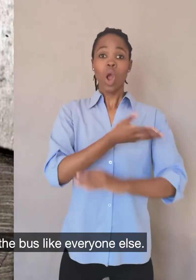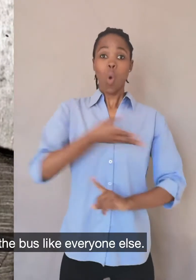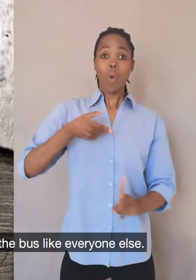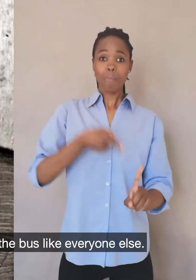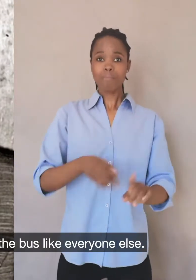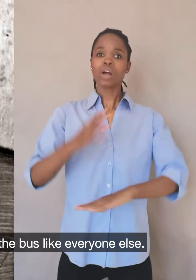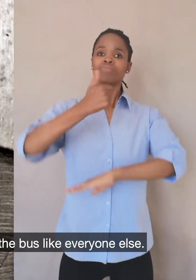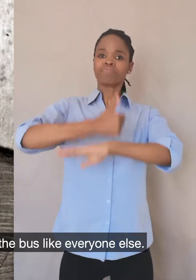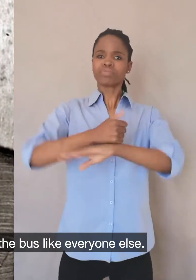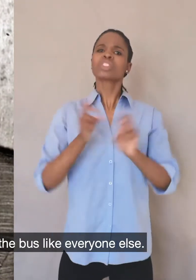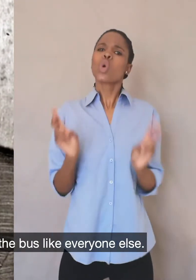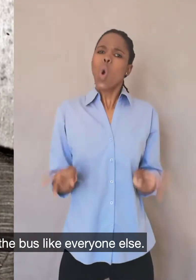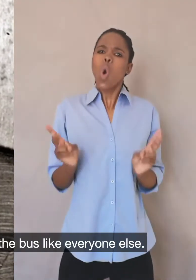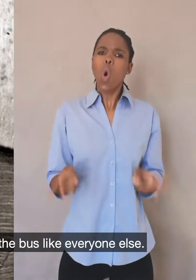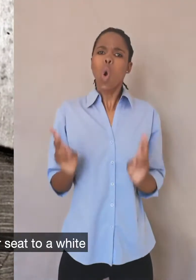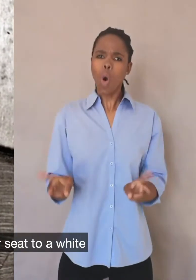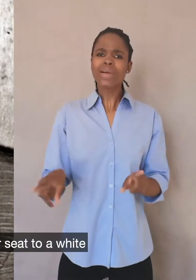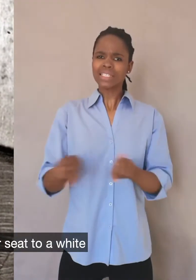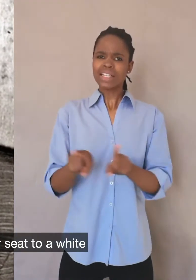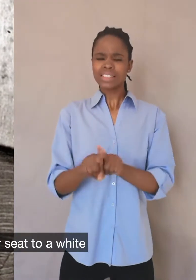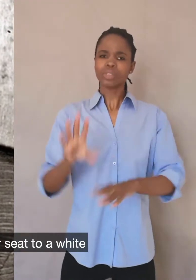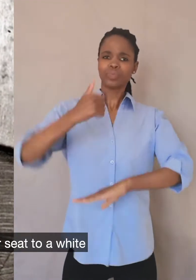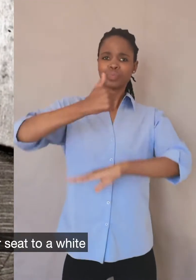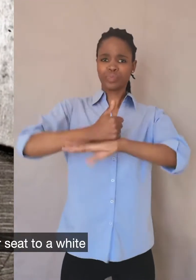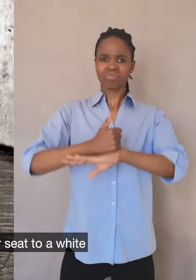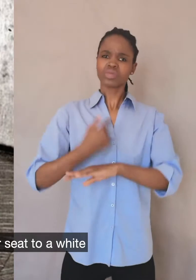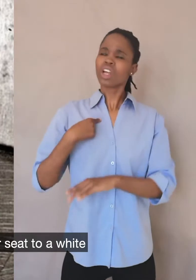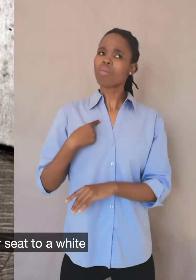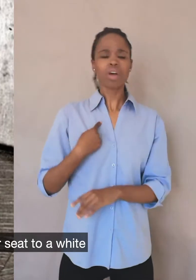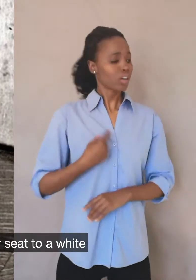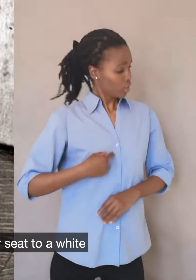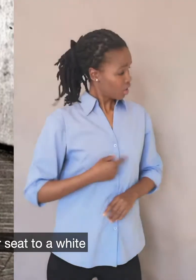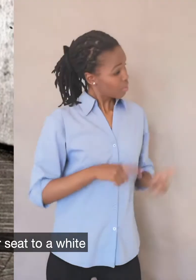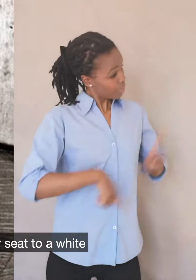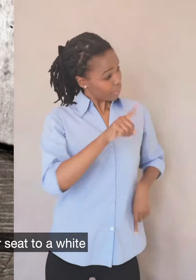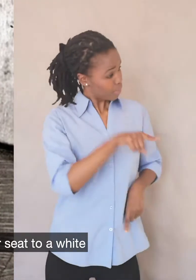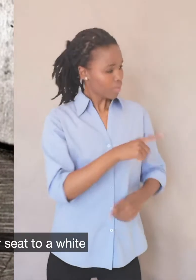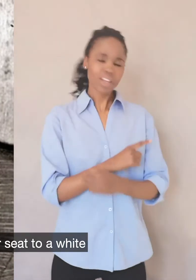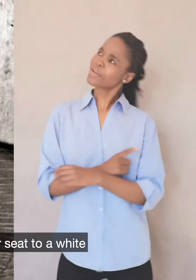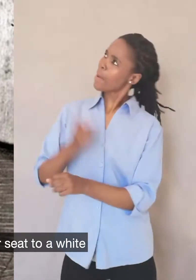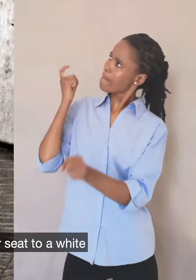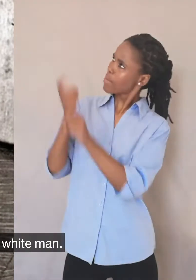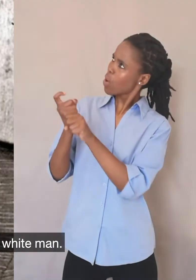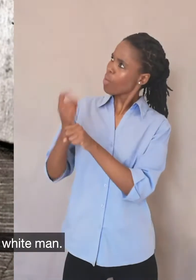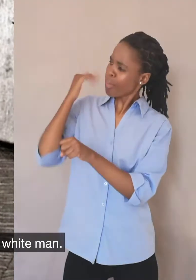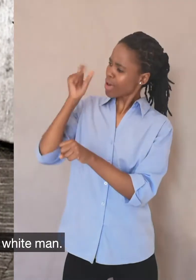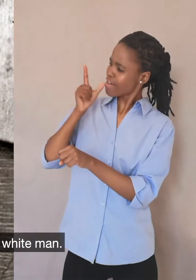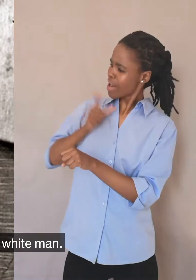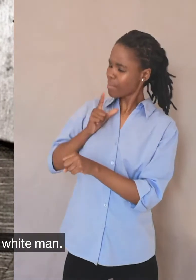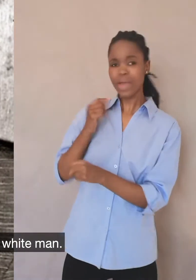who got on the bus like everyone else, and she refused to give up her seat to a white person, a white woman or a